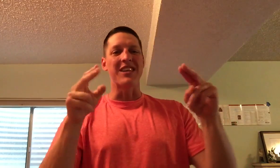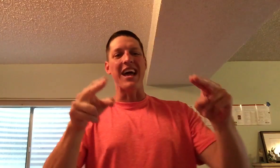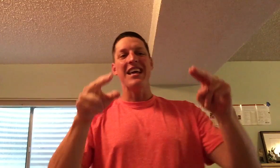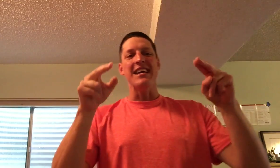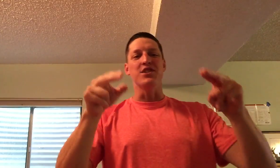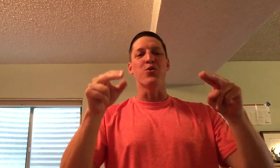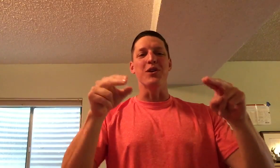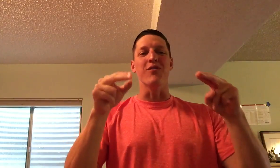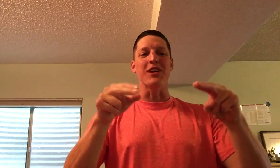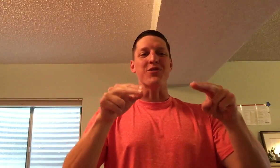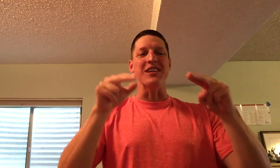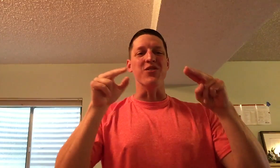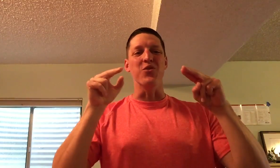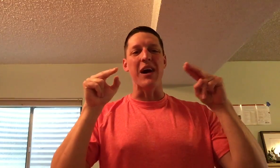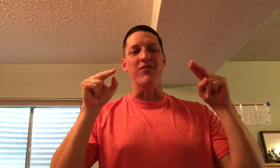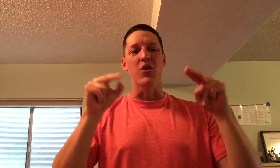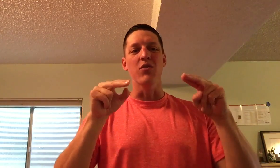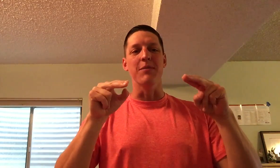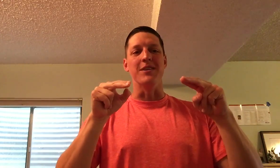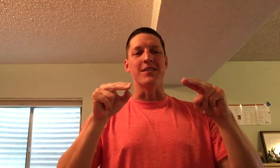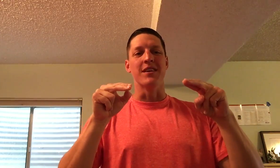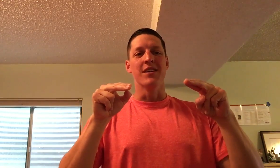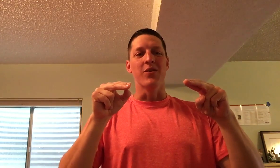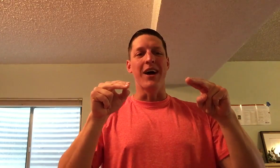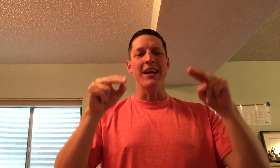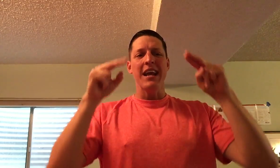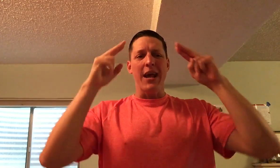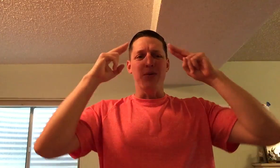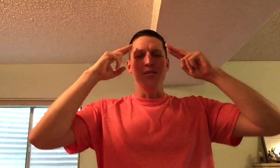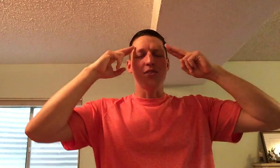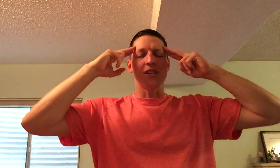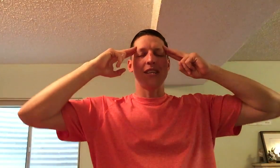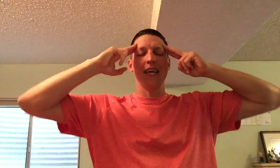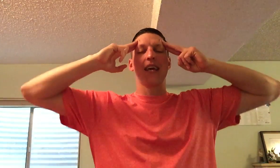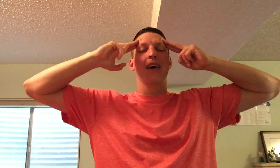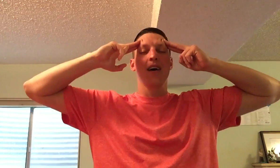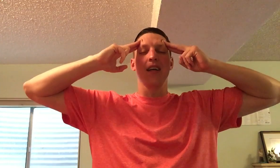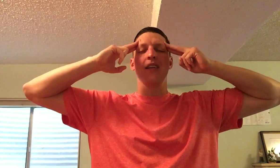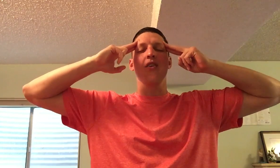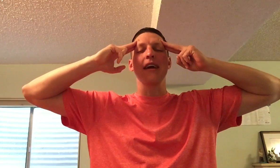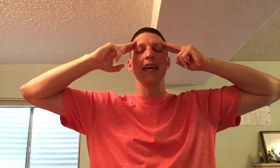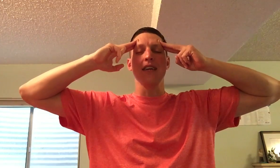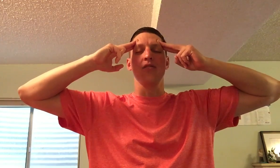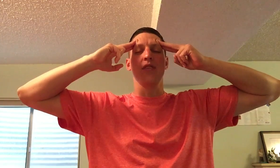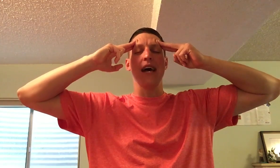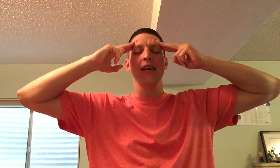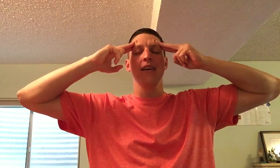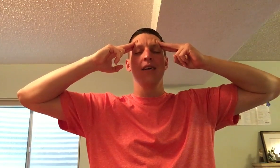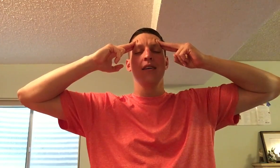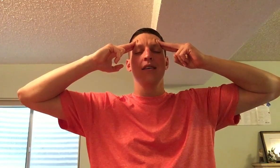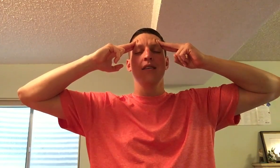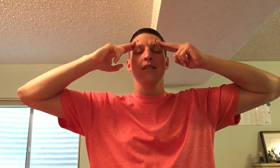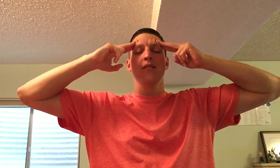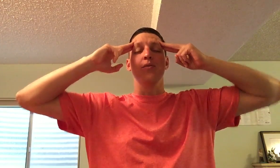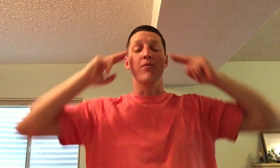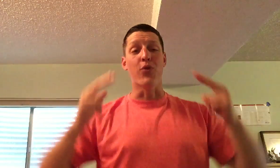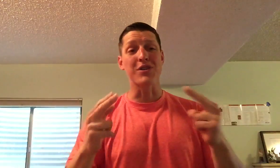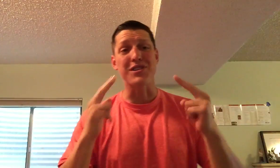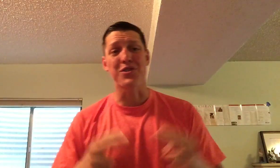today, enjoy your victory and know you have no limits, right? And when you start to think, no, I can't do that. Well, divorce the